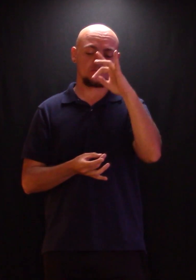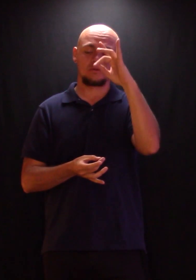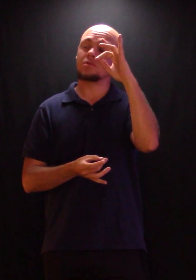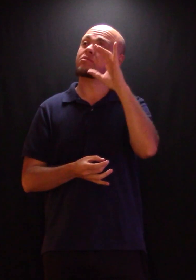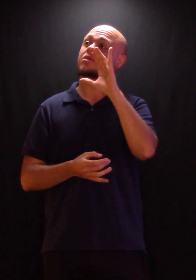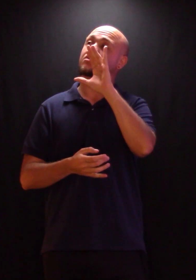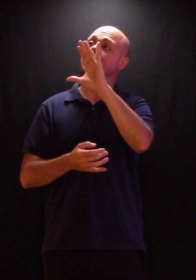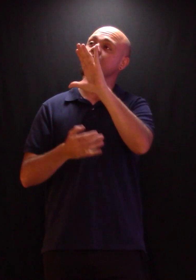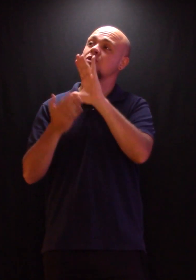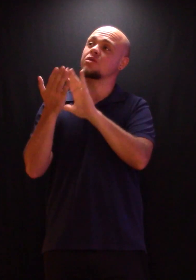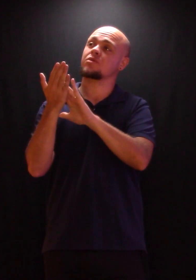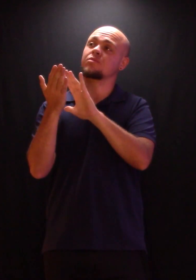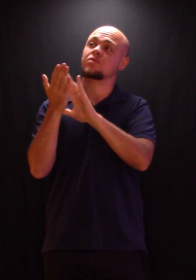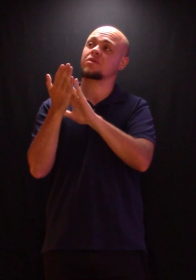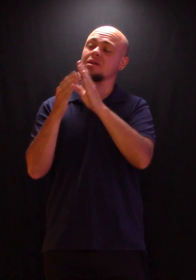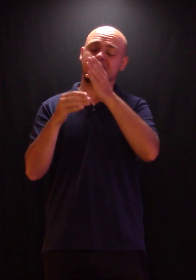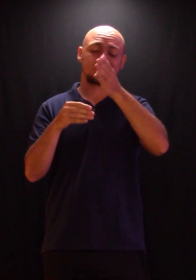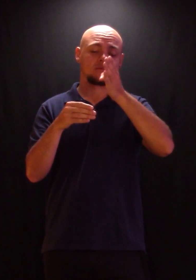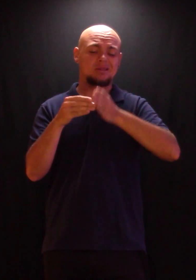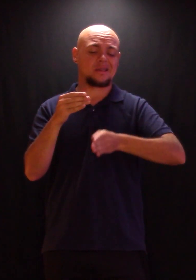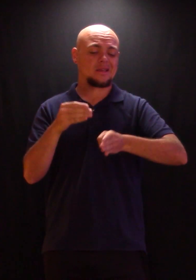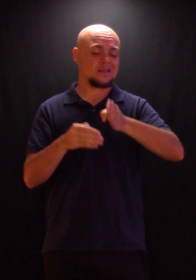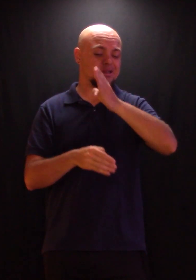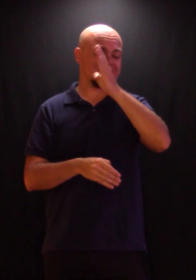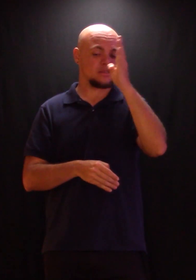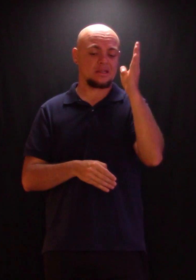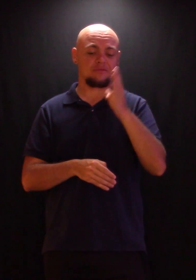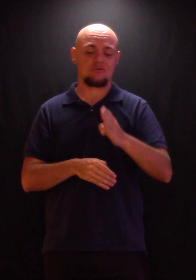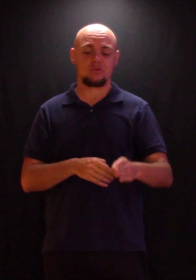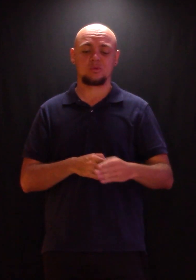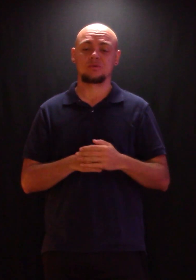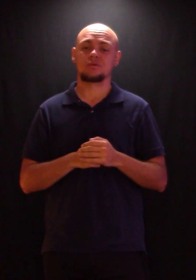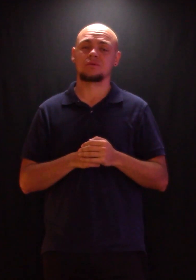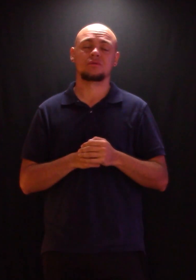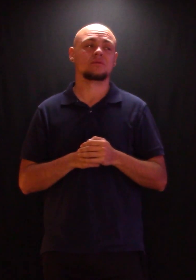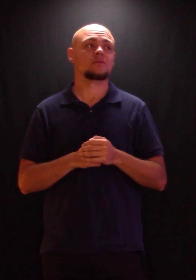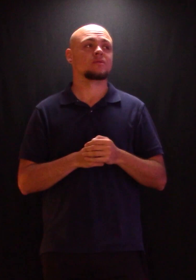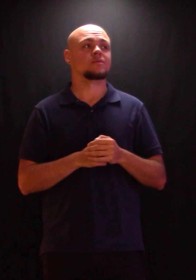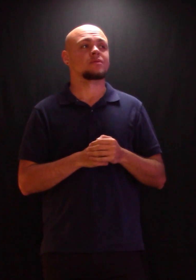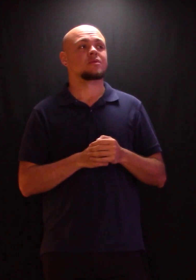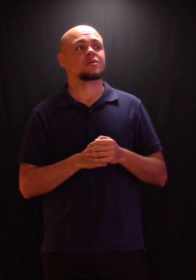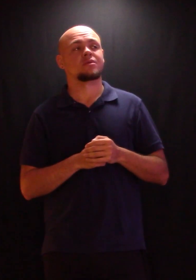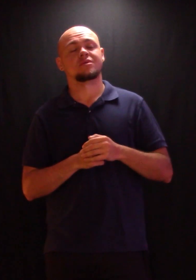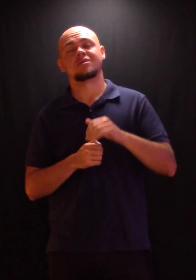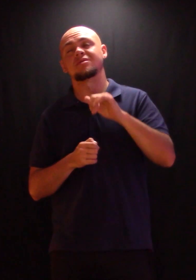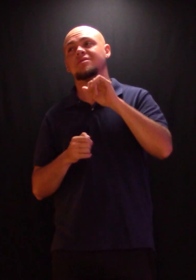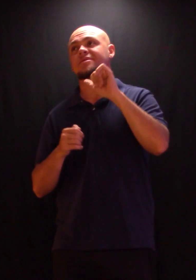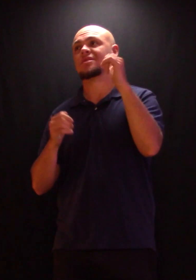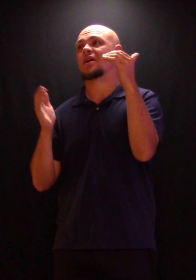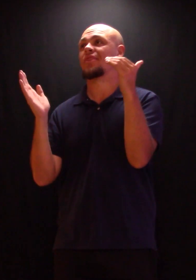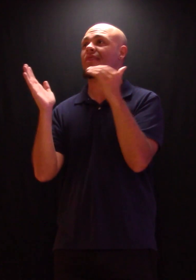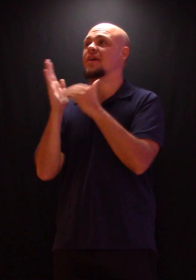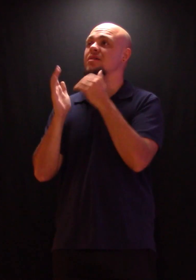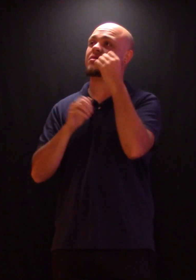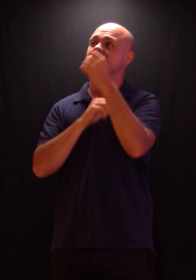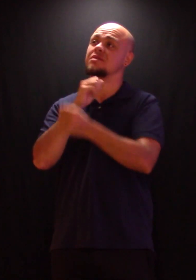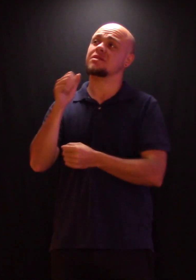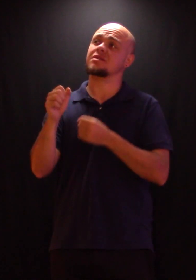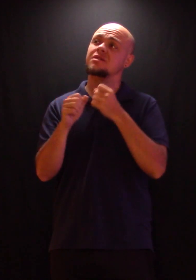soul will sing Your praise unending Ten thousand